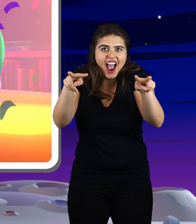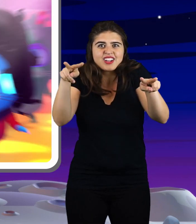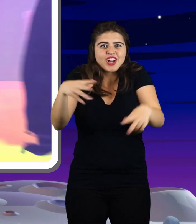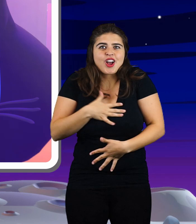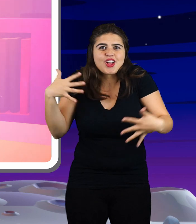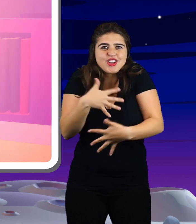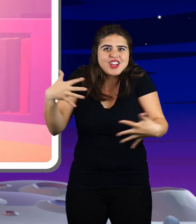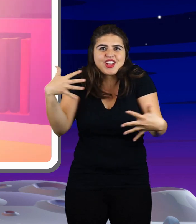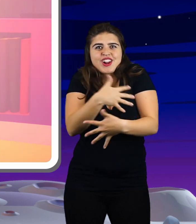Thrailer, thriller